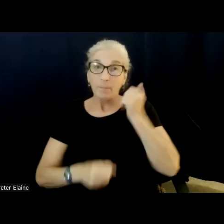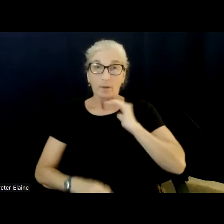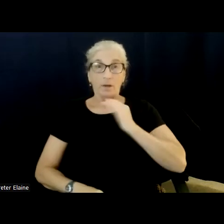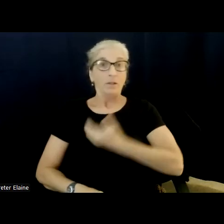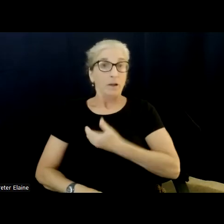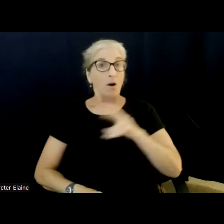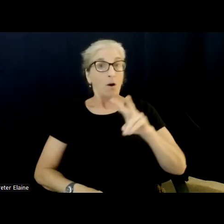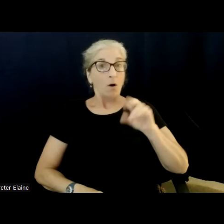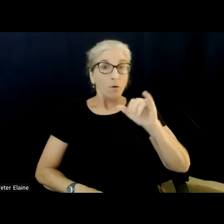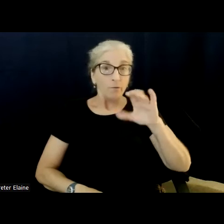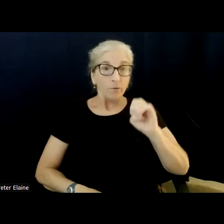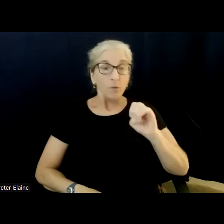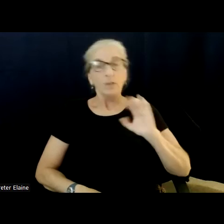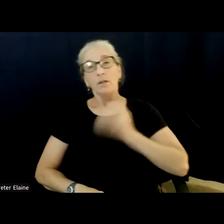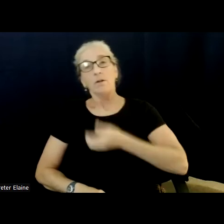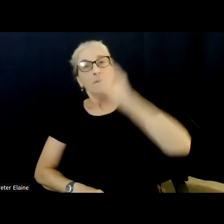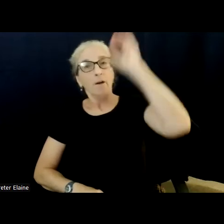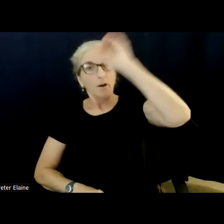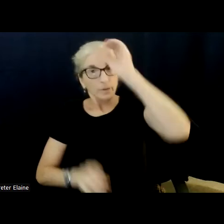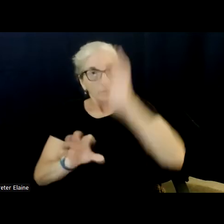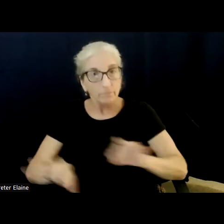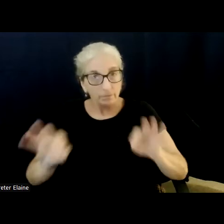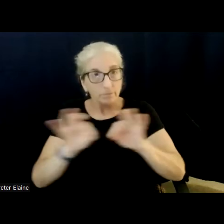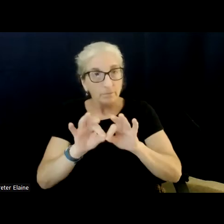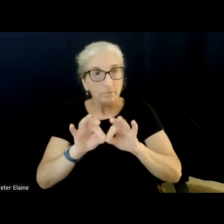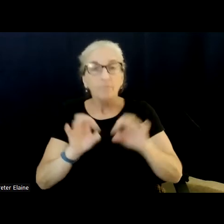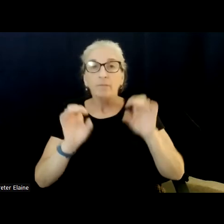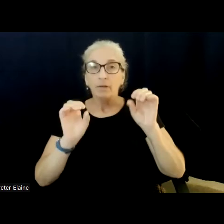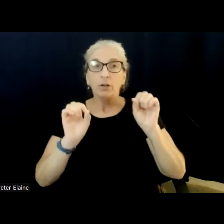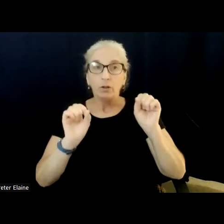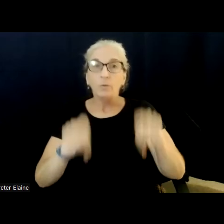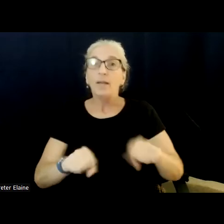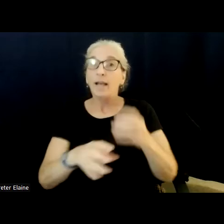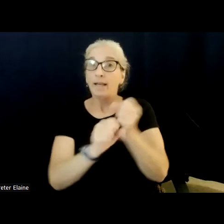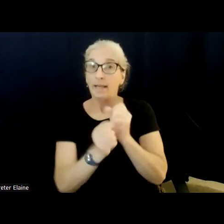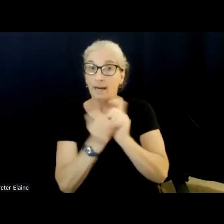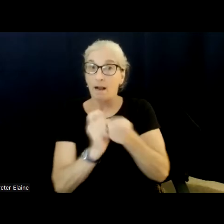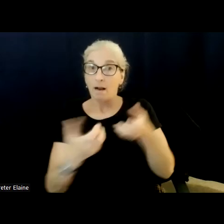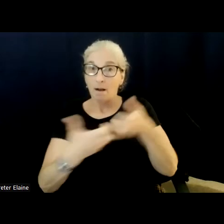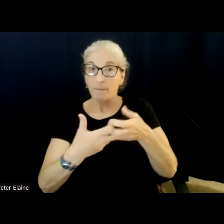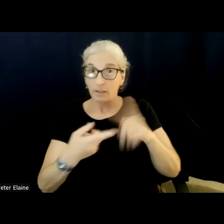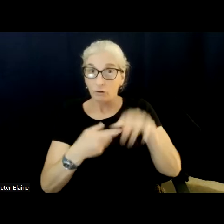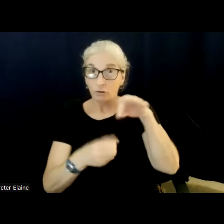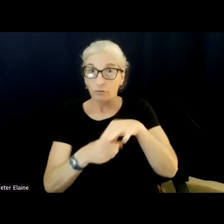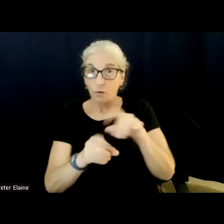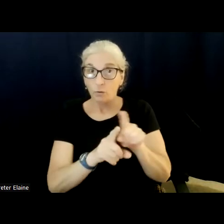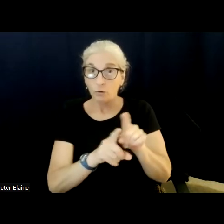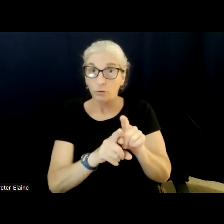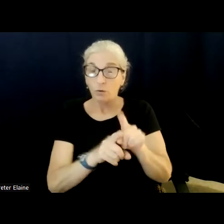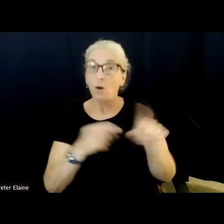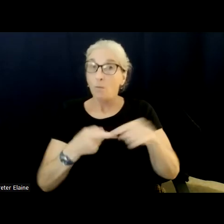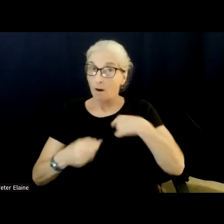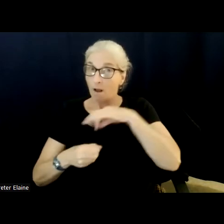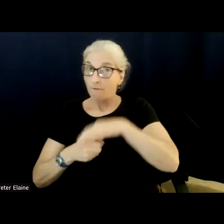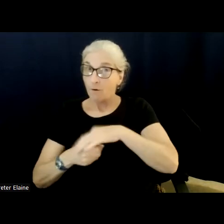matters. You can get accommodations to vote if that helps you. I always have my mom with me when I vote.